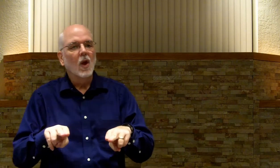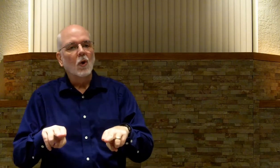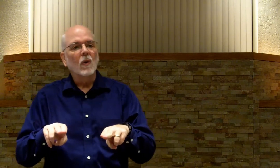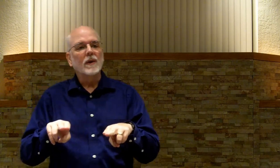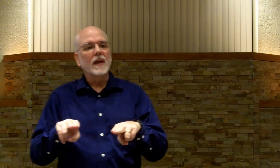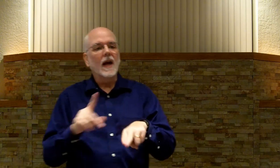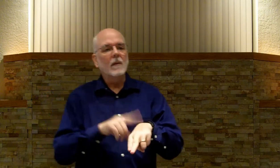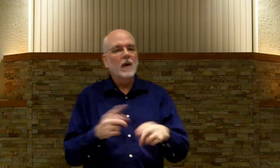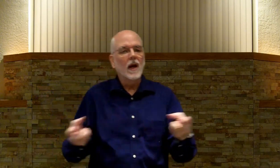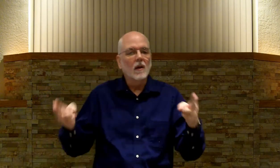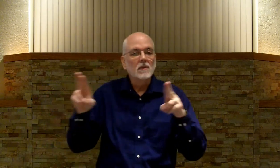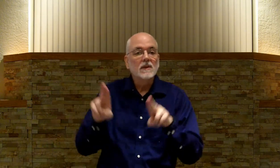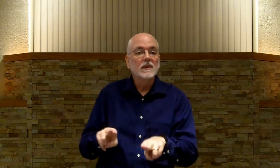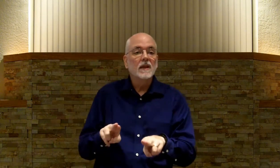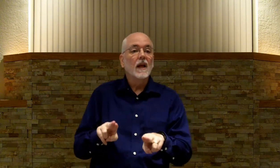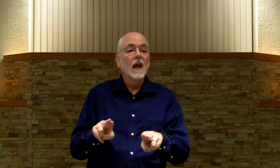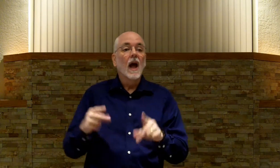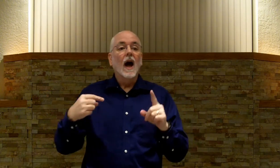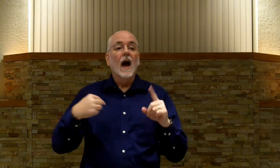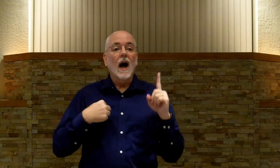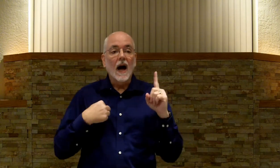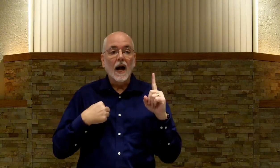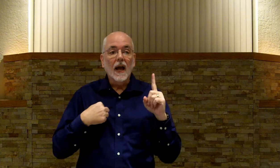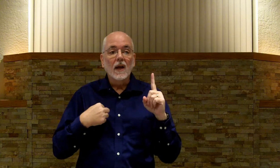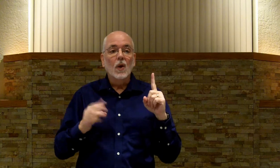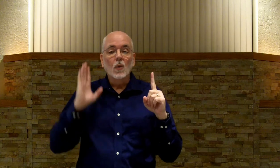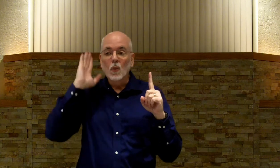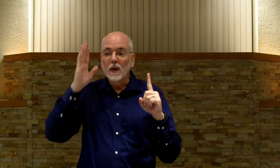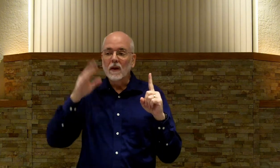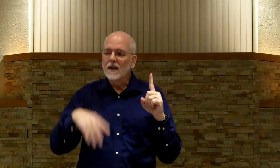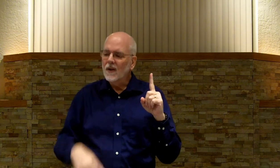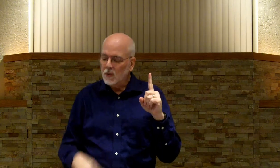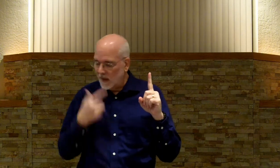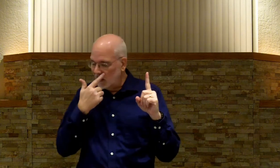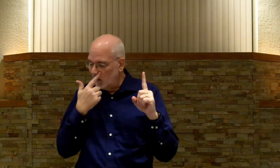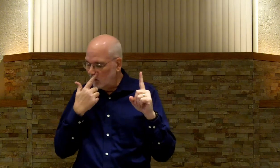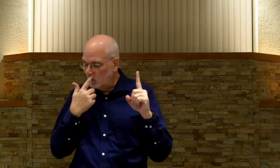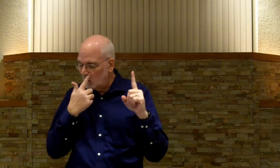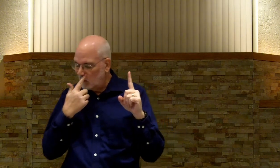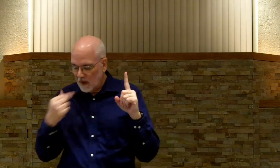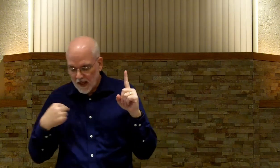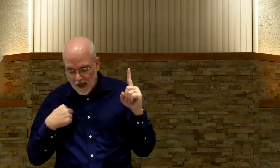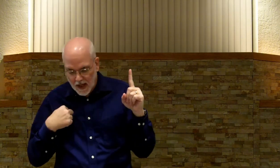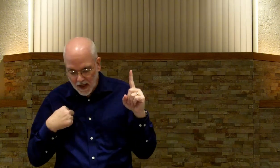When the time. Comes. I. Will. Notice what I did there. I.